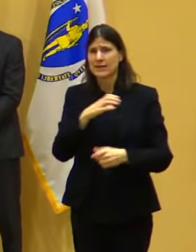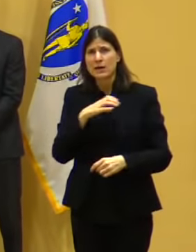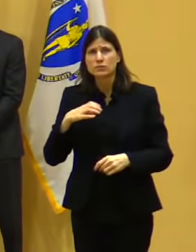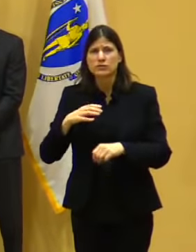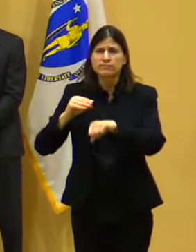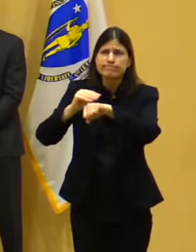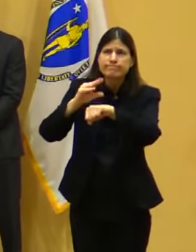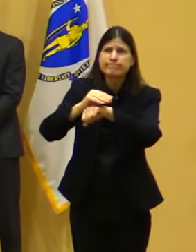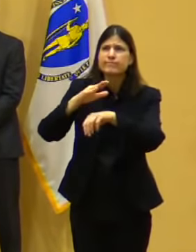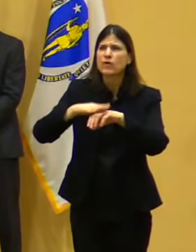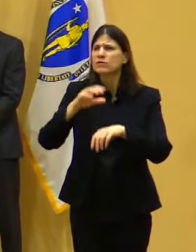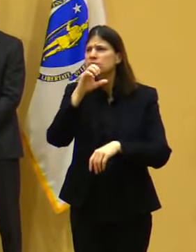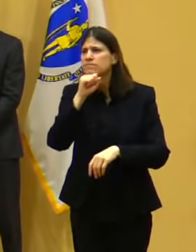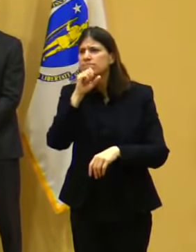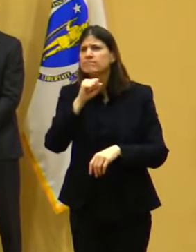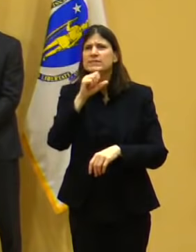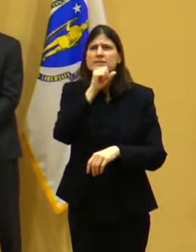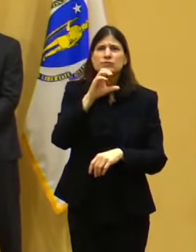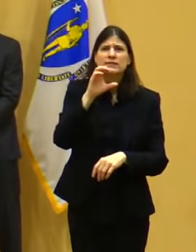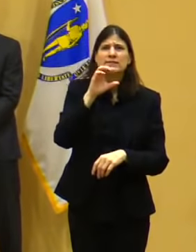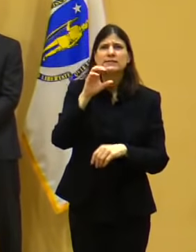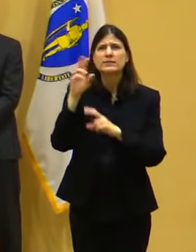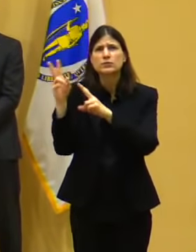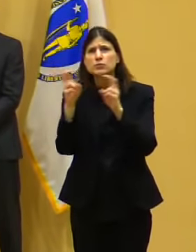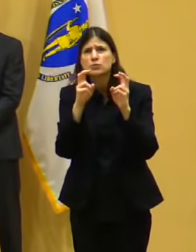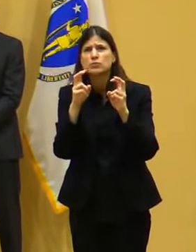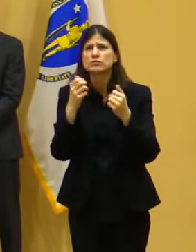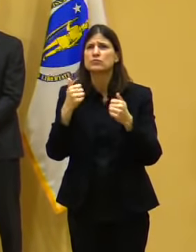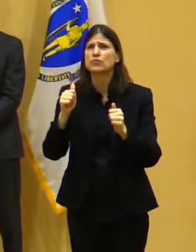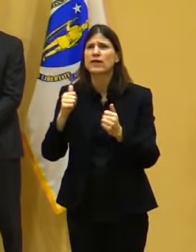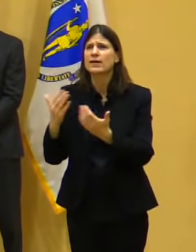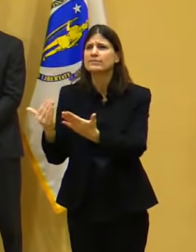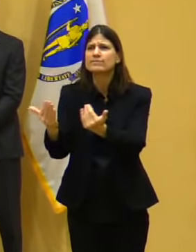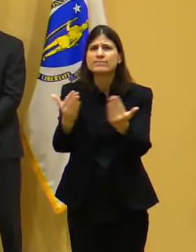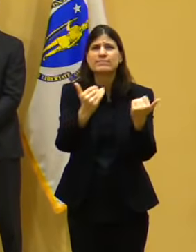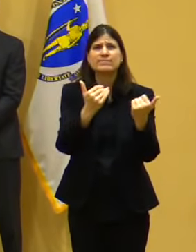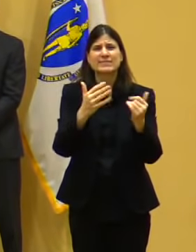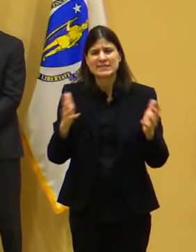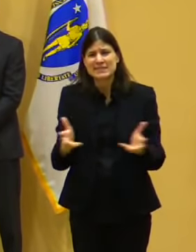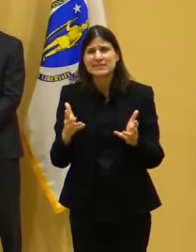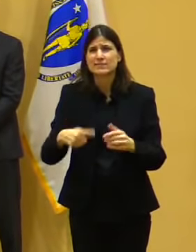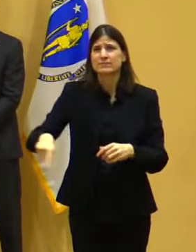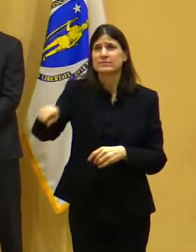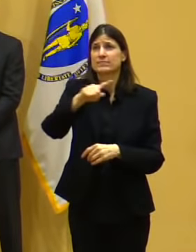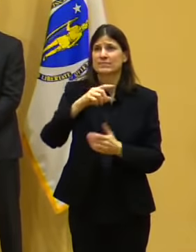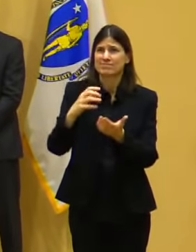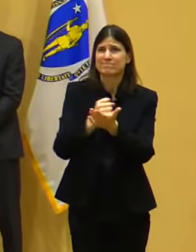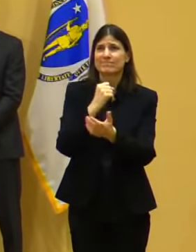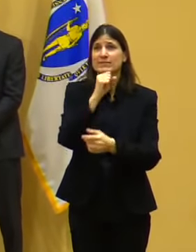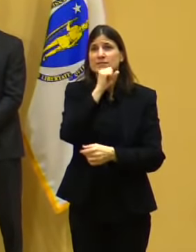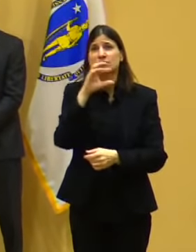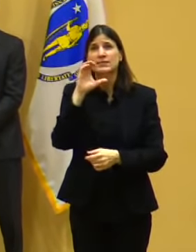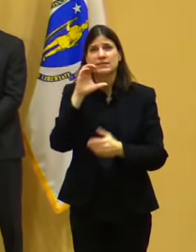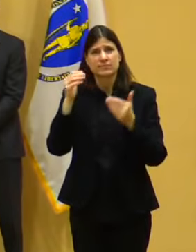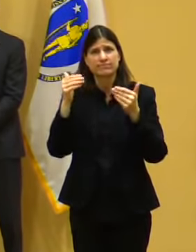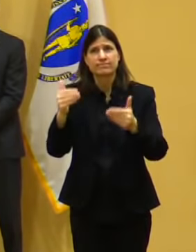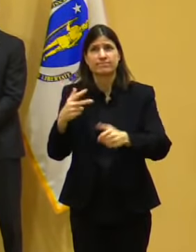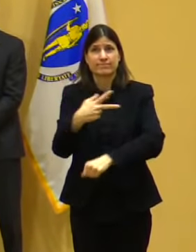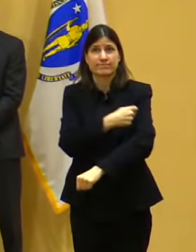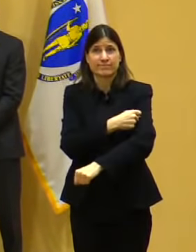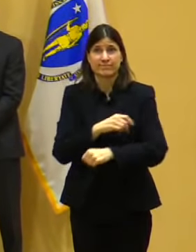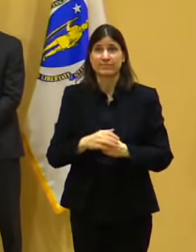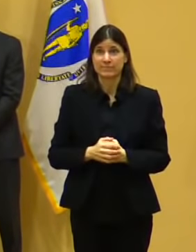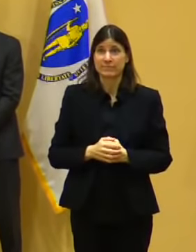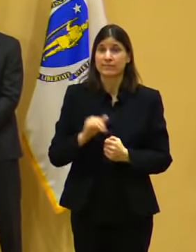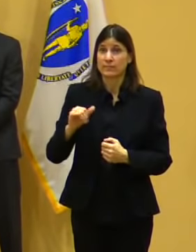Commonwealth's efforts to get our seniors vaccinated. When the pandemic hit, one of the things that we were able to do